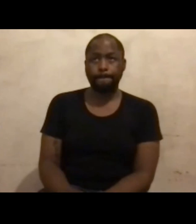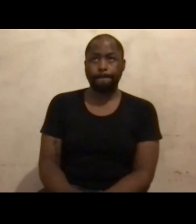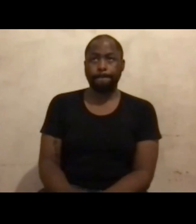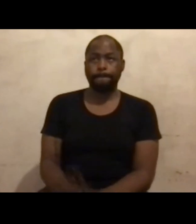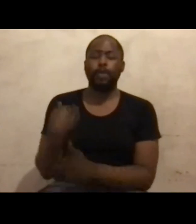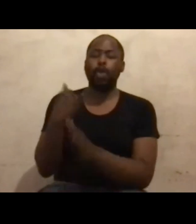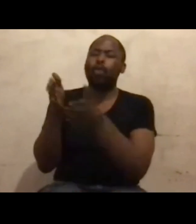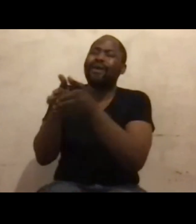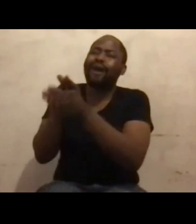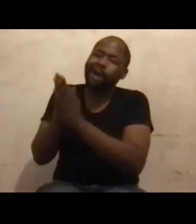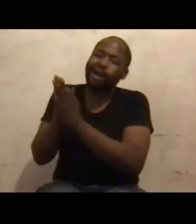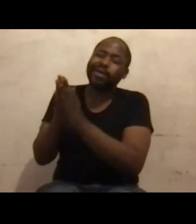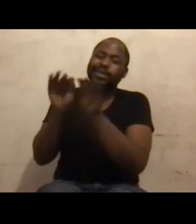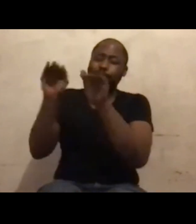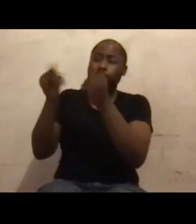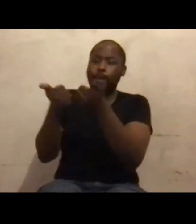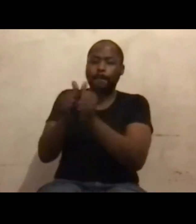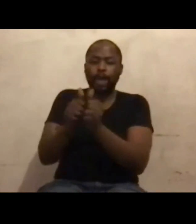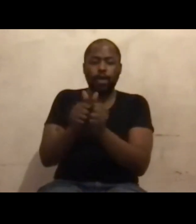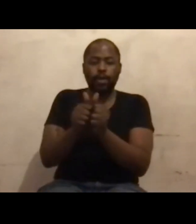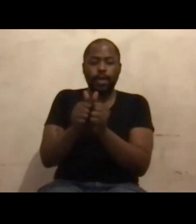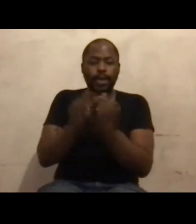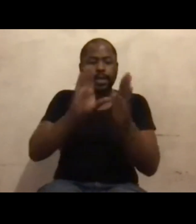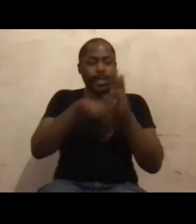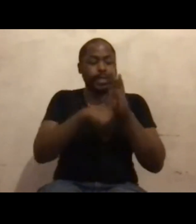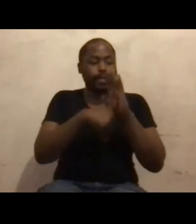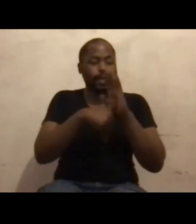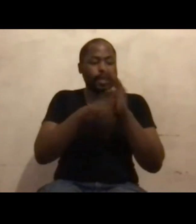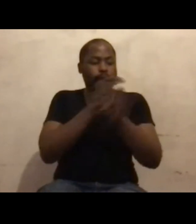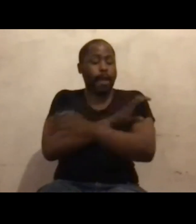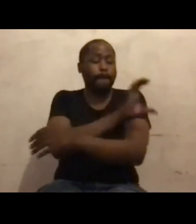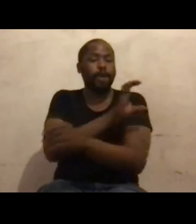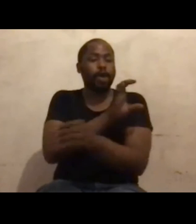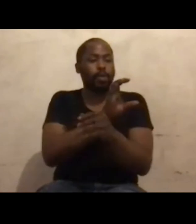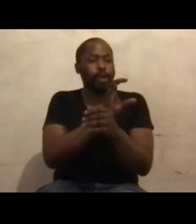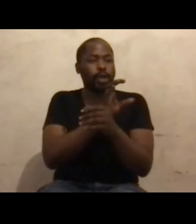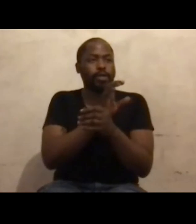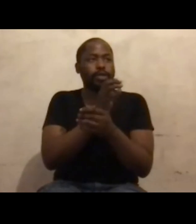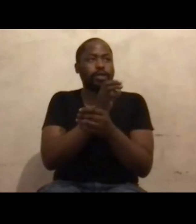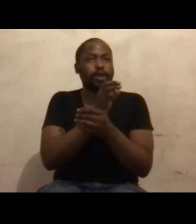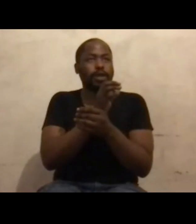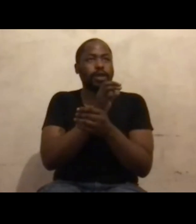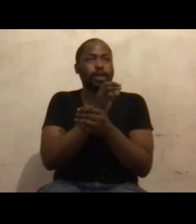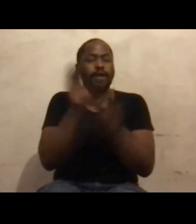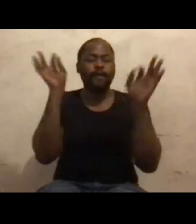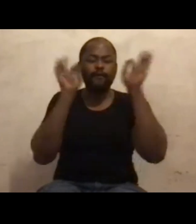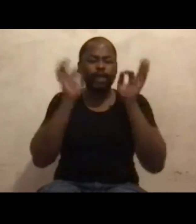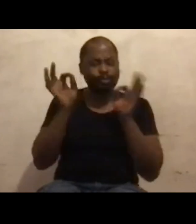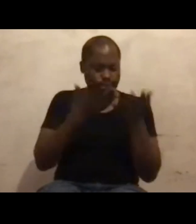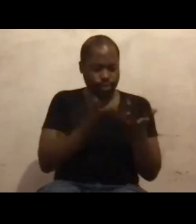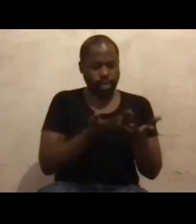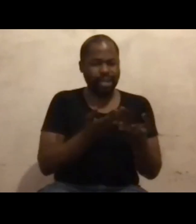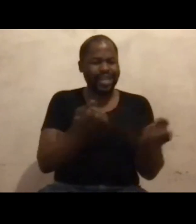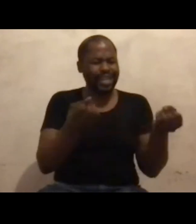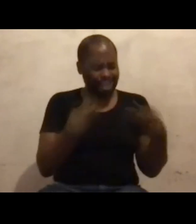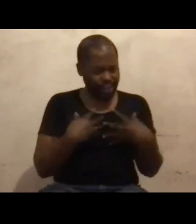that's part of the Disability Empowerment Facebook page to send us your input, send us who you want, send us what you want to discuss.